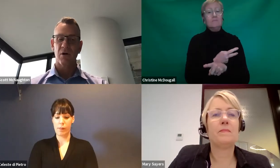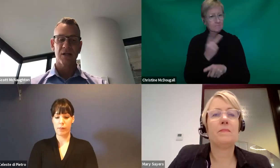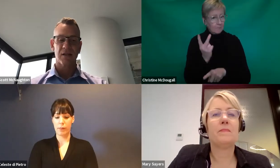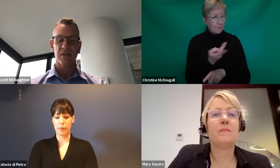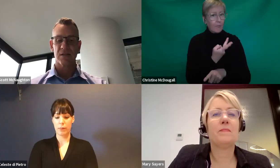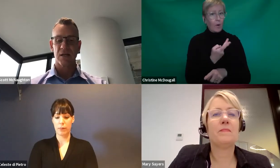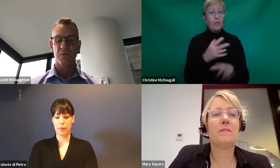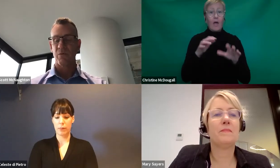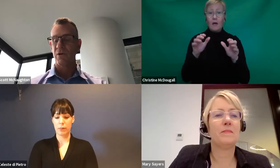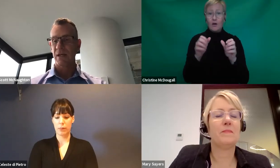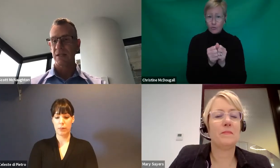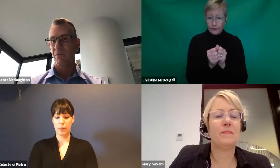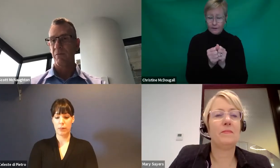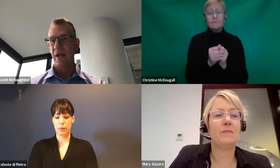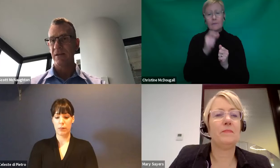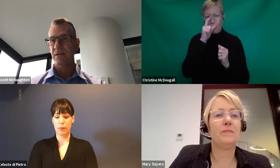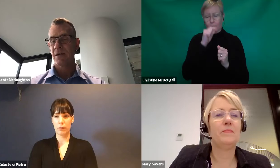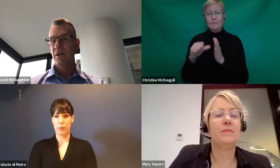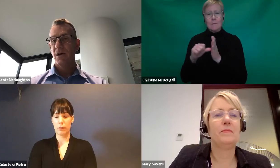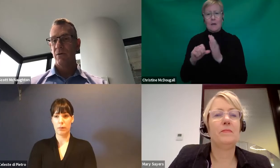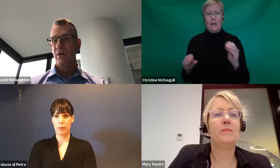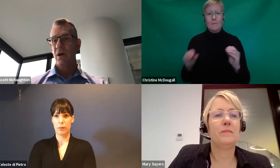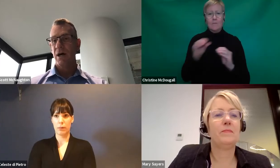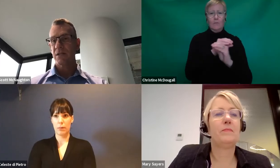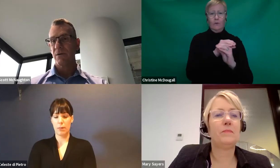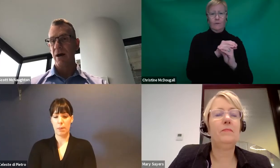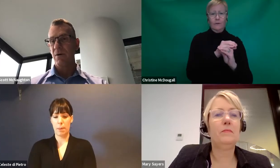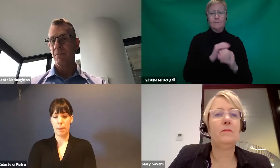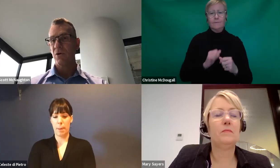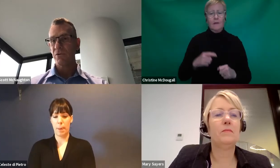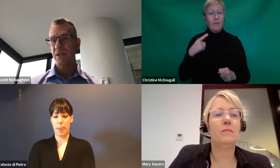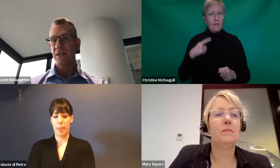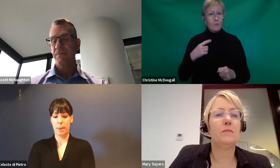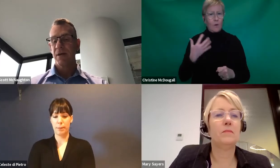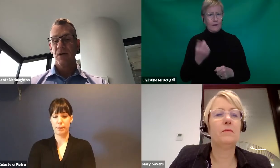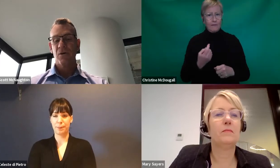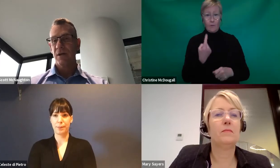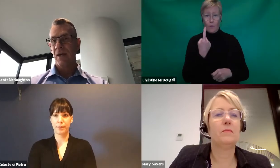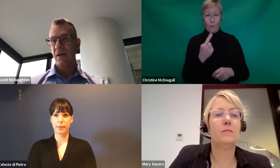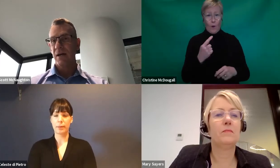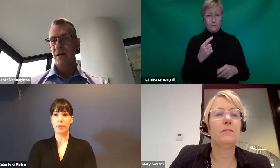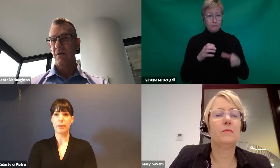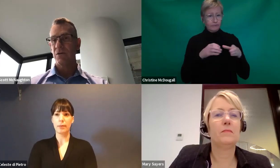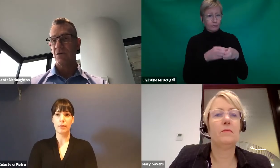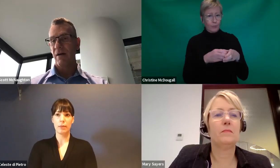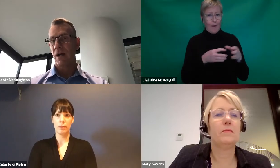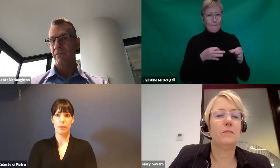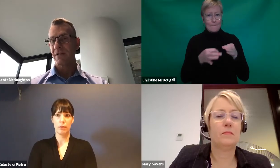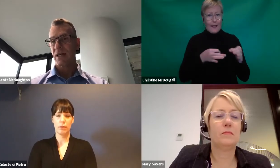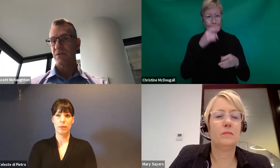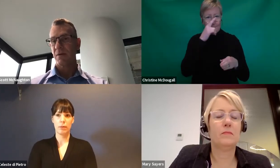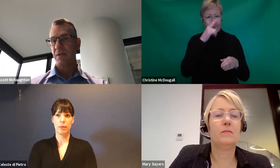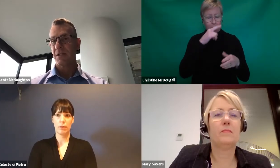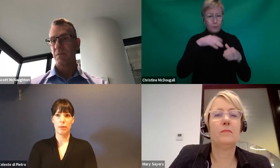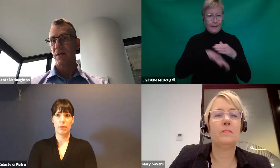contact us. That's why we've got that team of planners who are aligned to our call centre, who can then have that